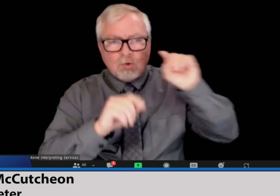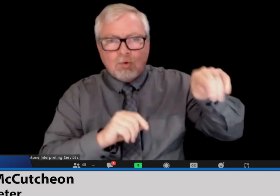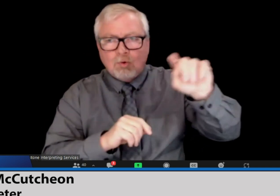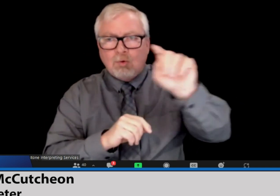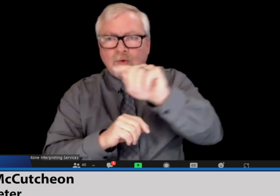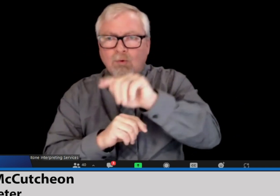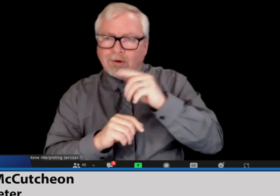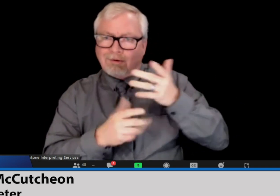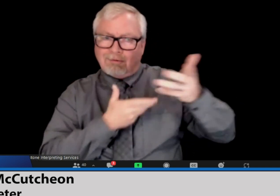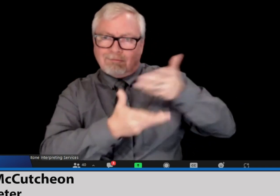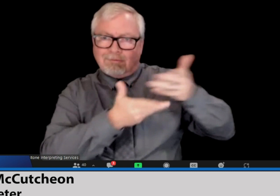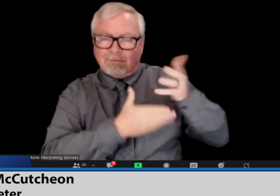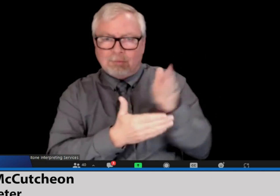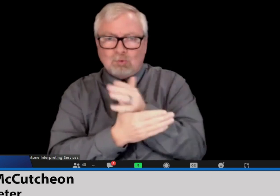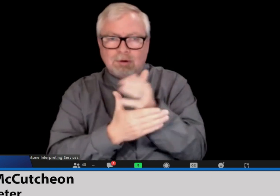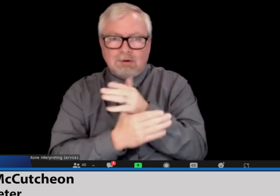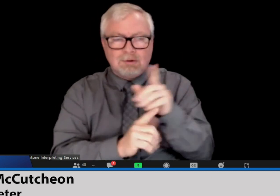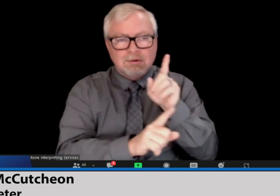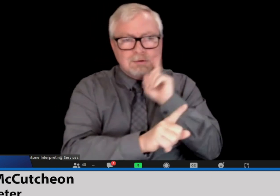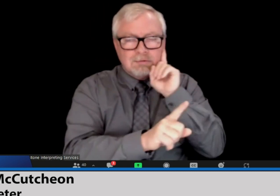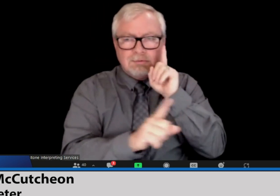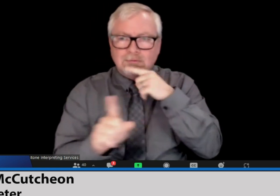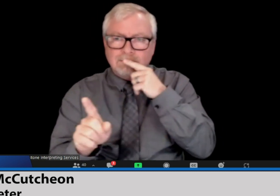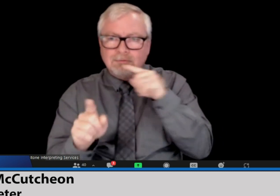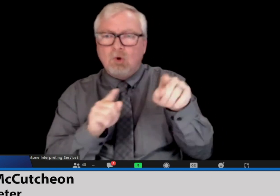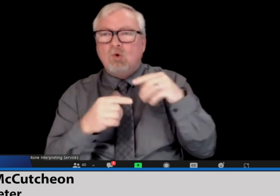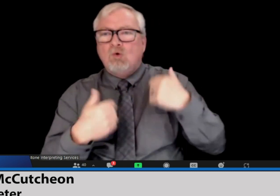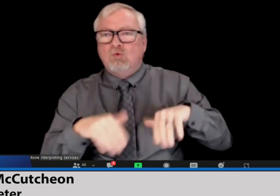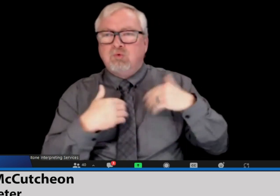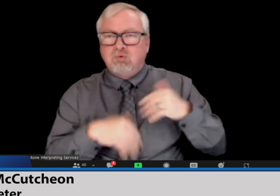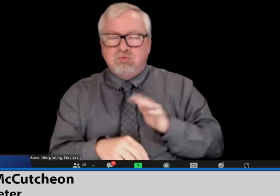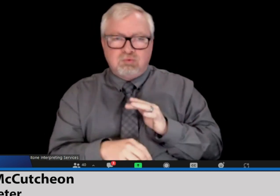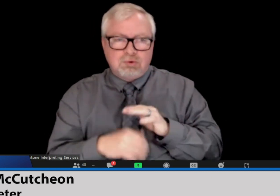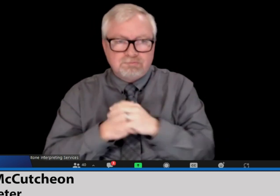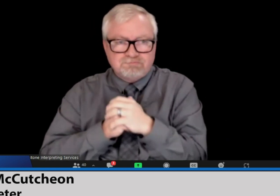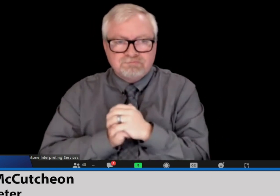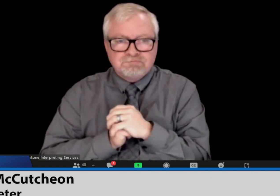is much more effective where deaf interpreters is incorporated.